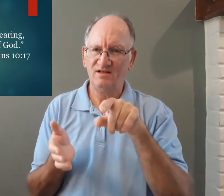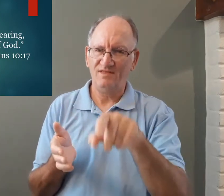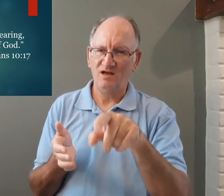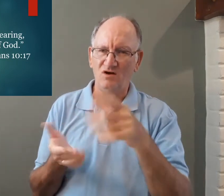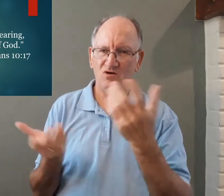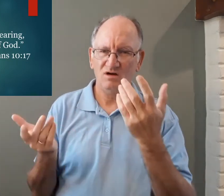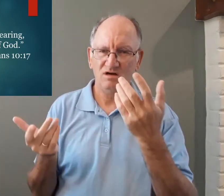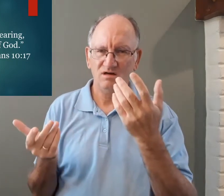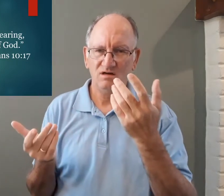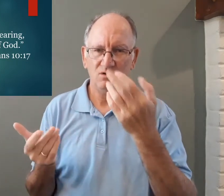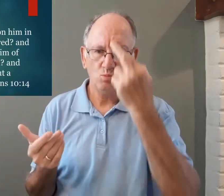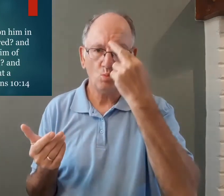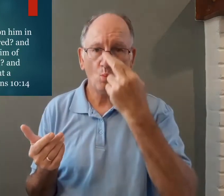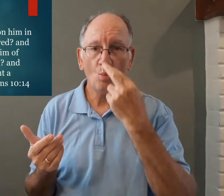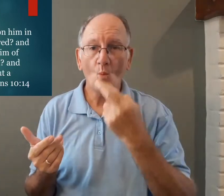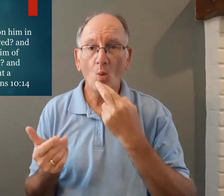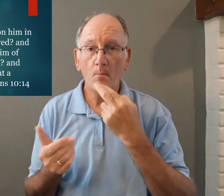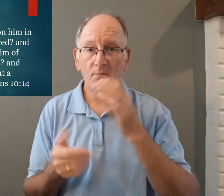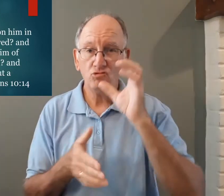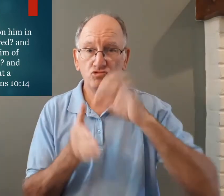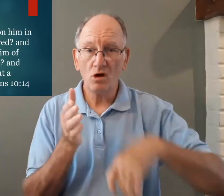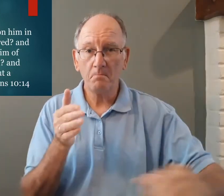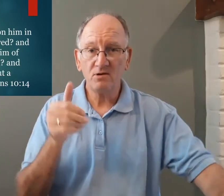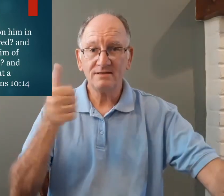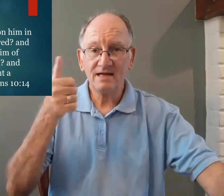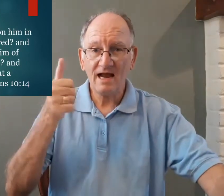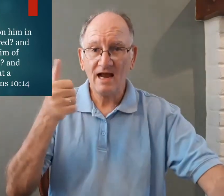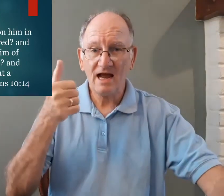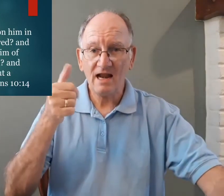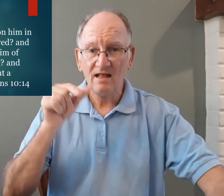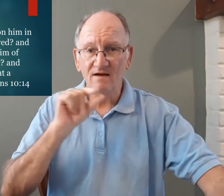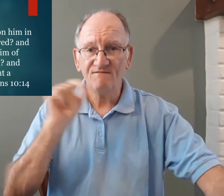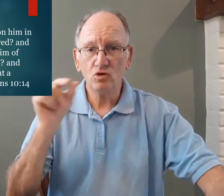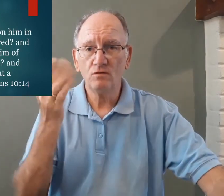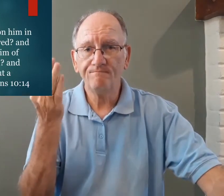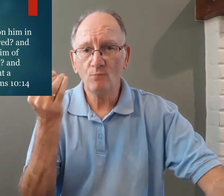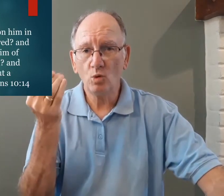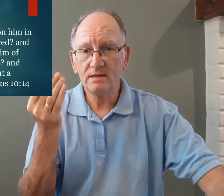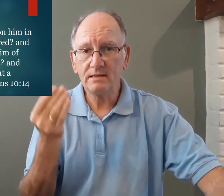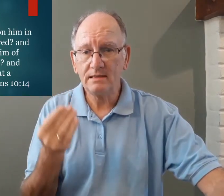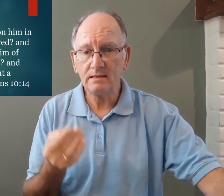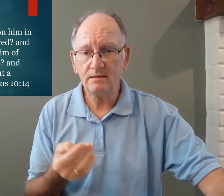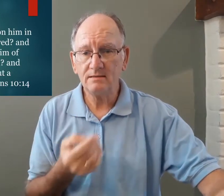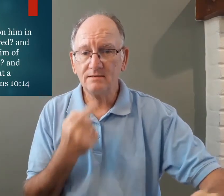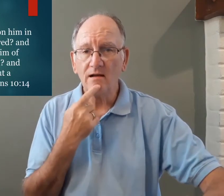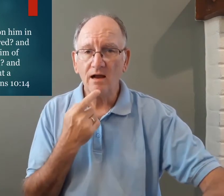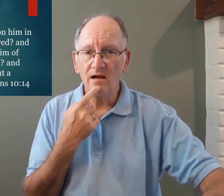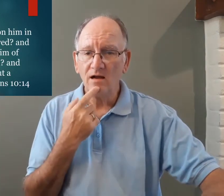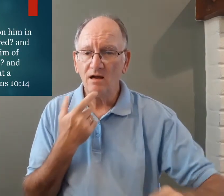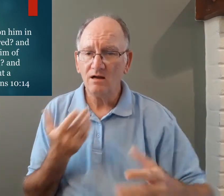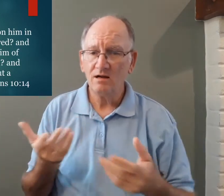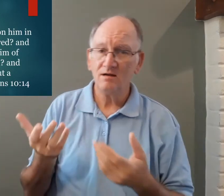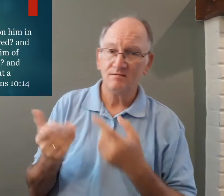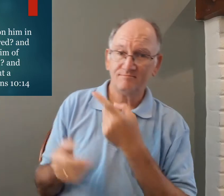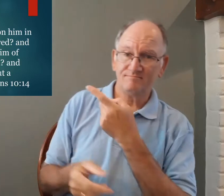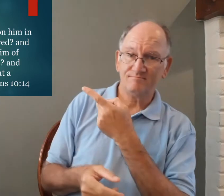and I said there's a verse here in Romans chapter 10 verse 14 which says